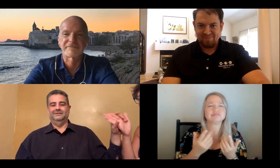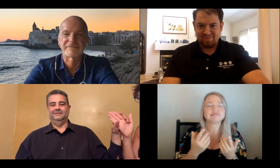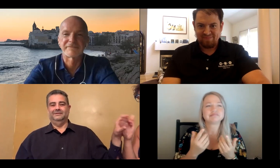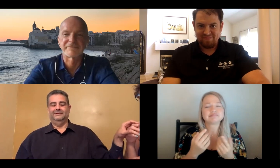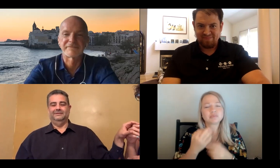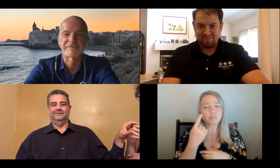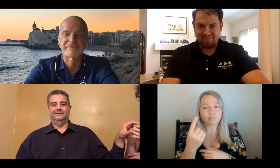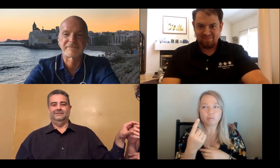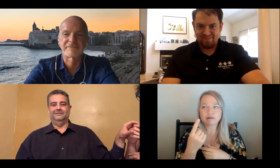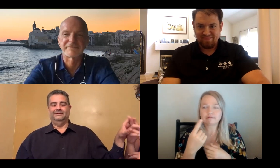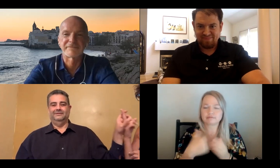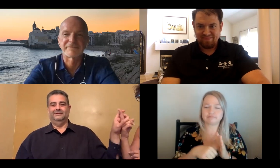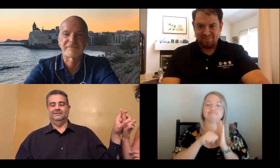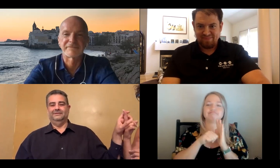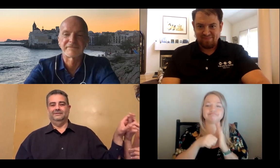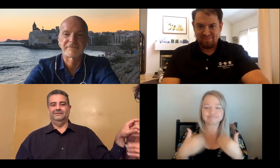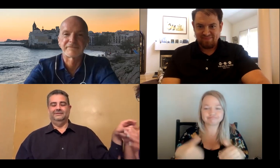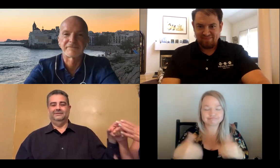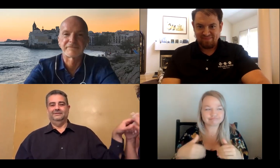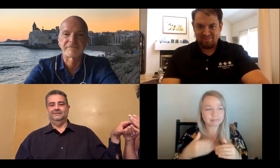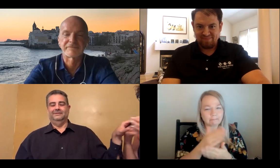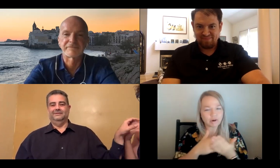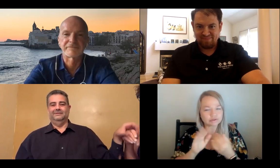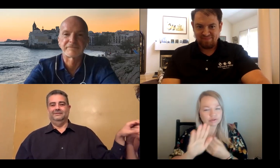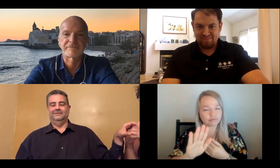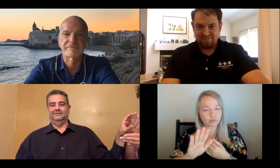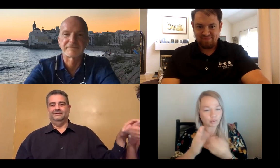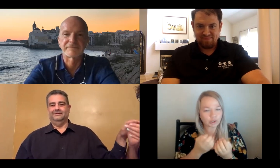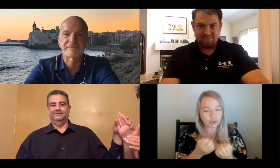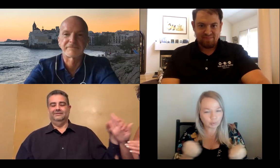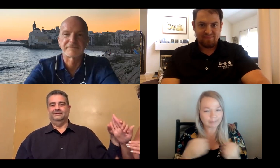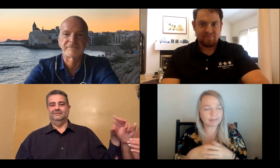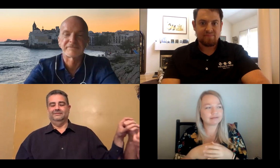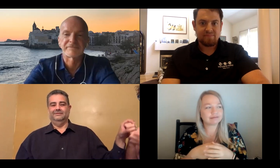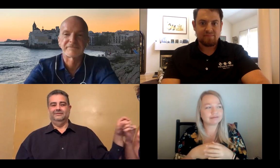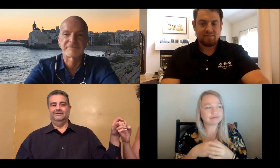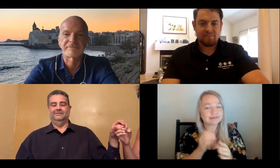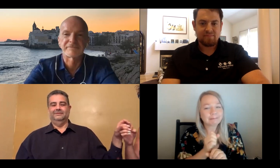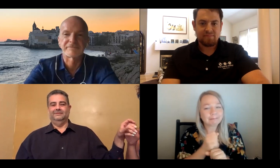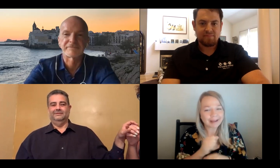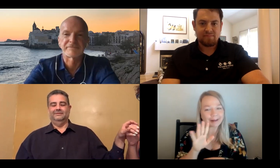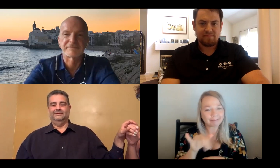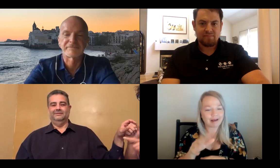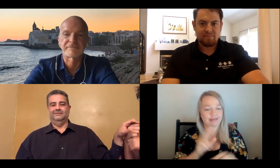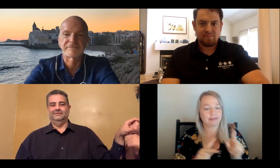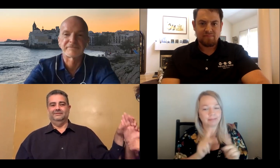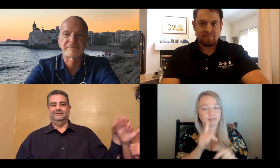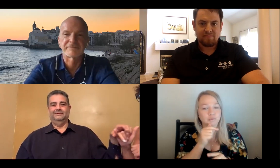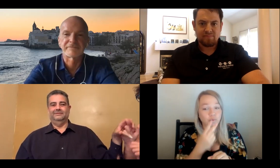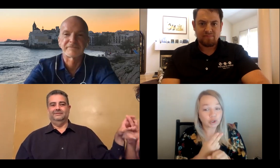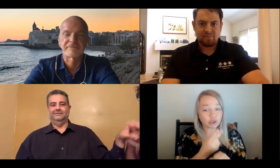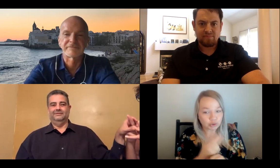Thank you both so much for a great presentation. What really struck me about your equipment